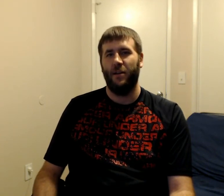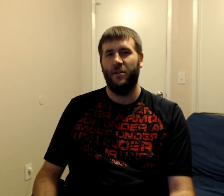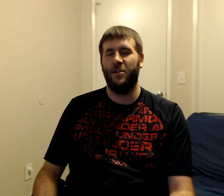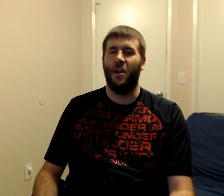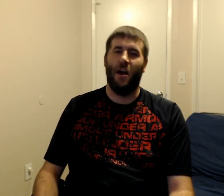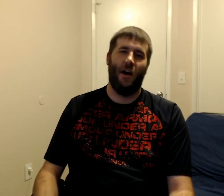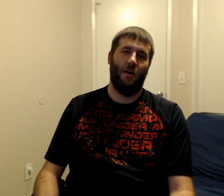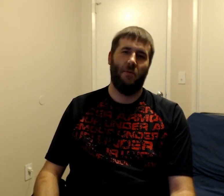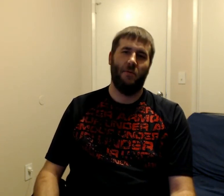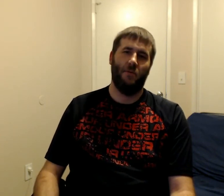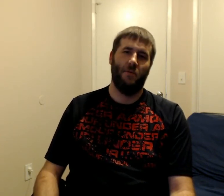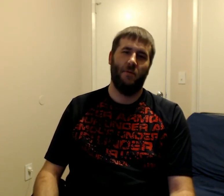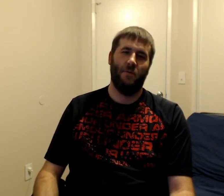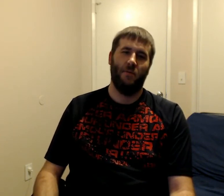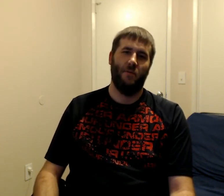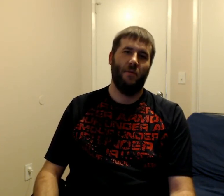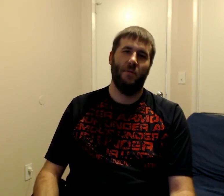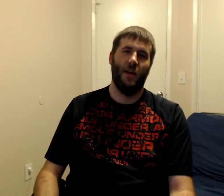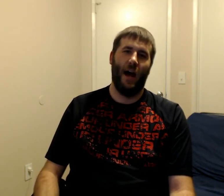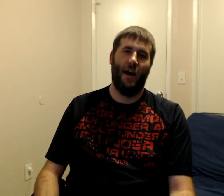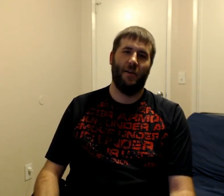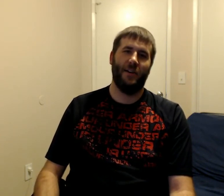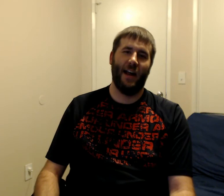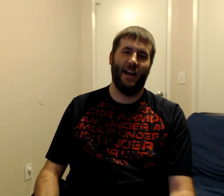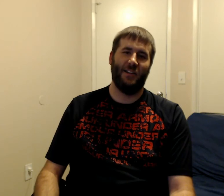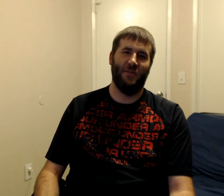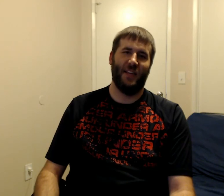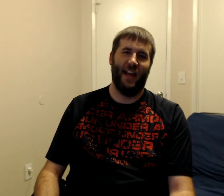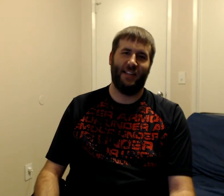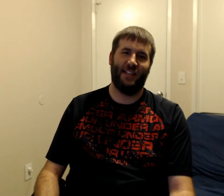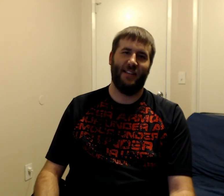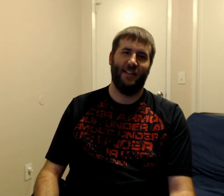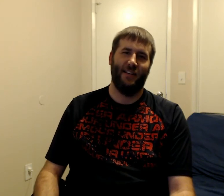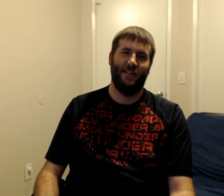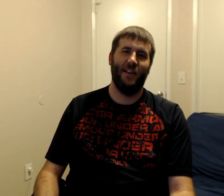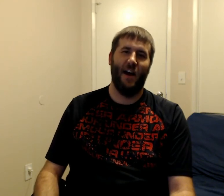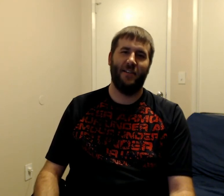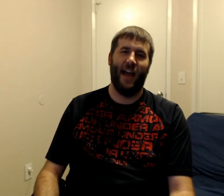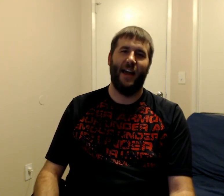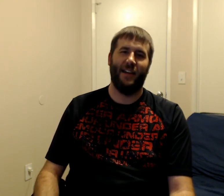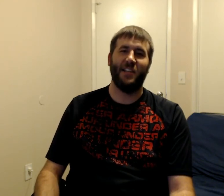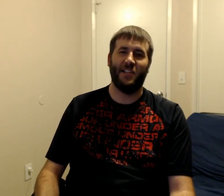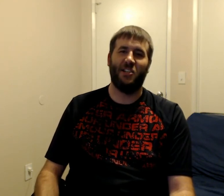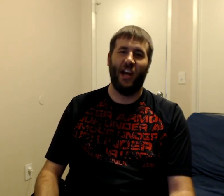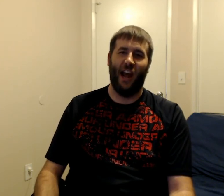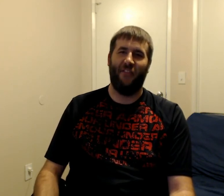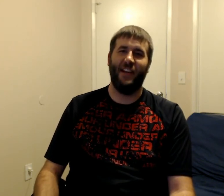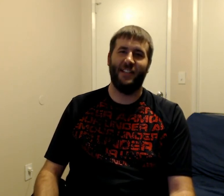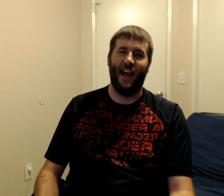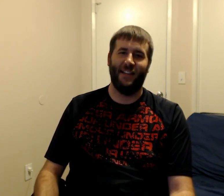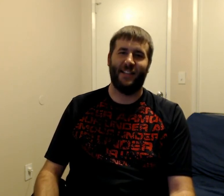No. No. You're not gonna do this. No, yeah, it is. It's Jeff. He's that insane.